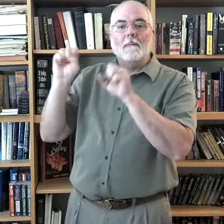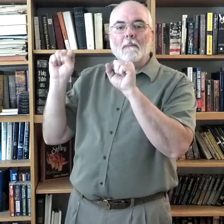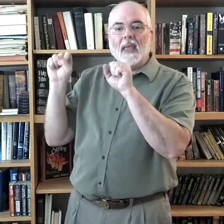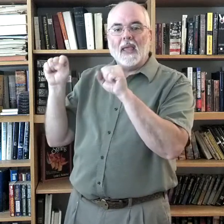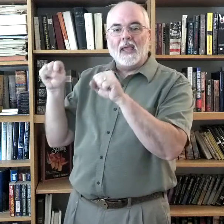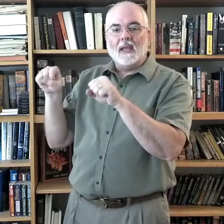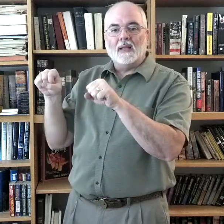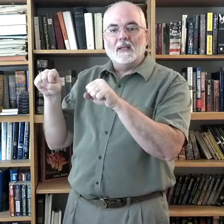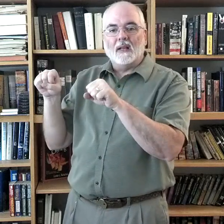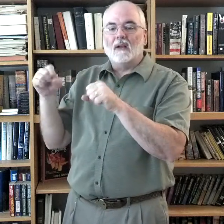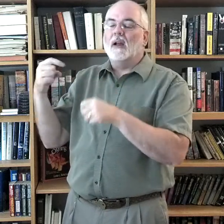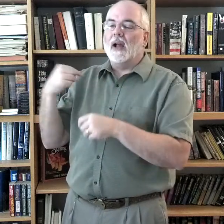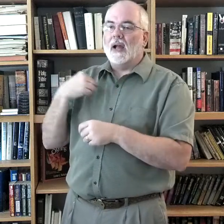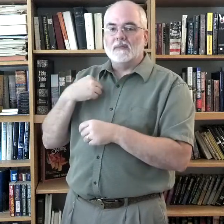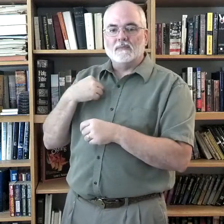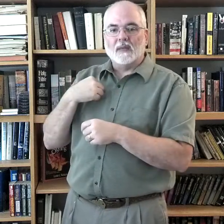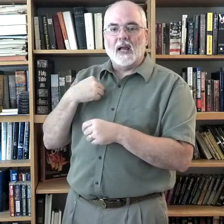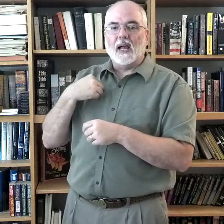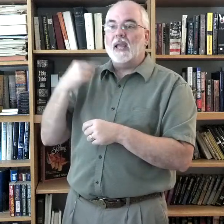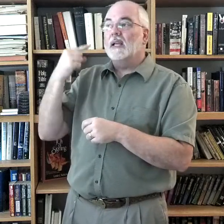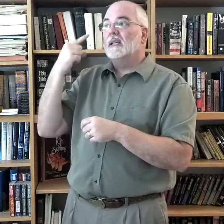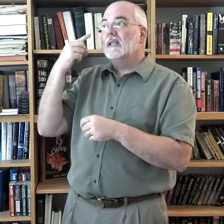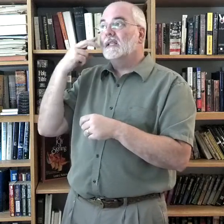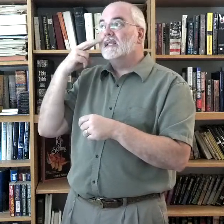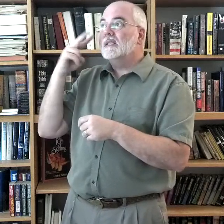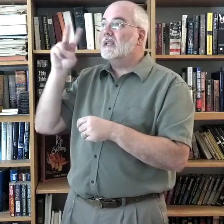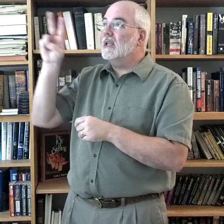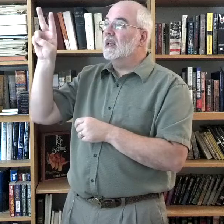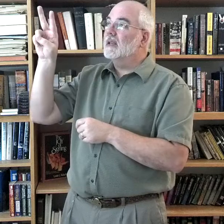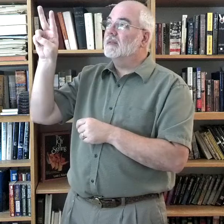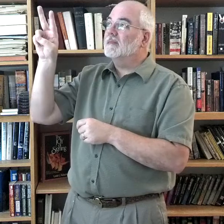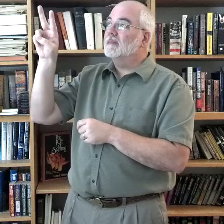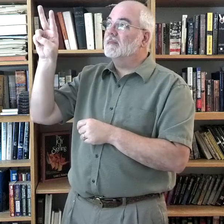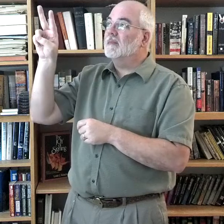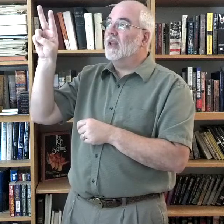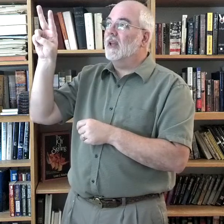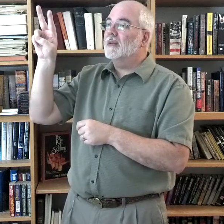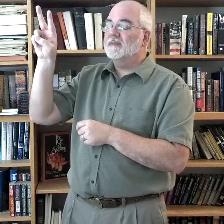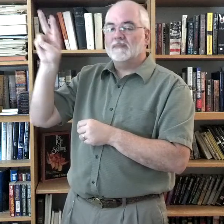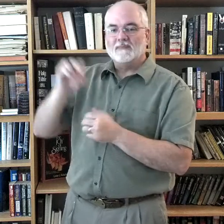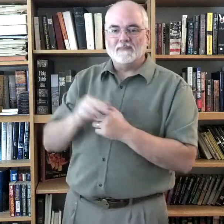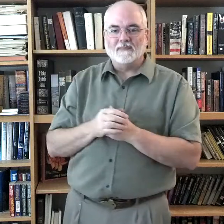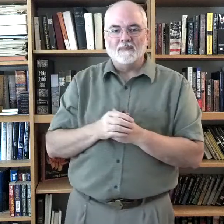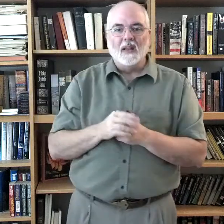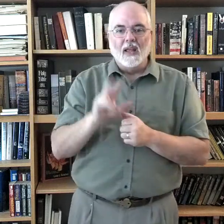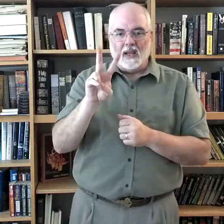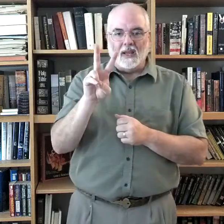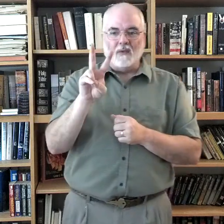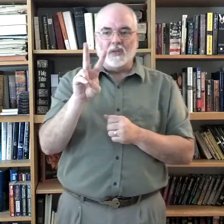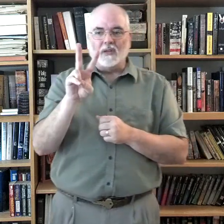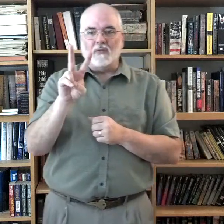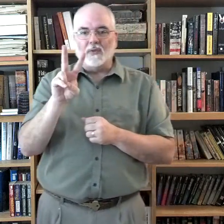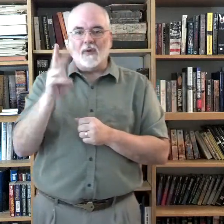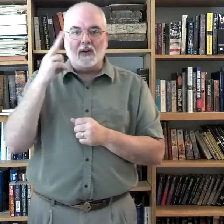May. I. I. See. Okay? Again with the fingers.